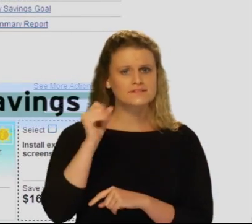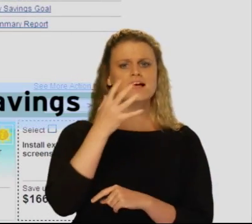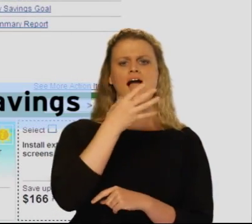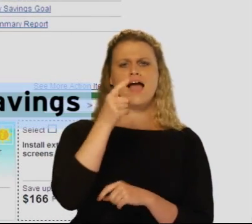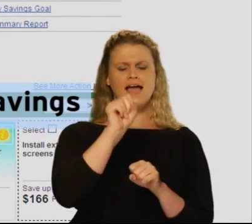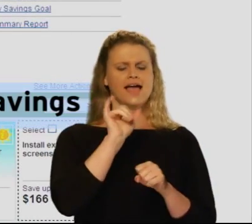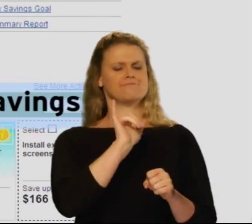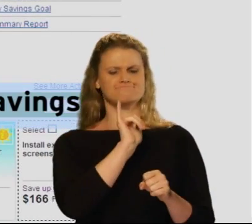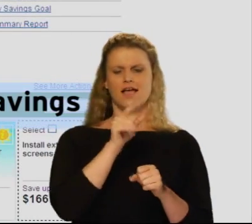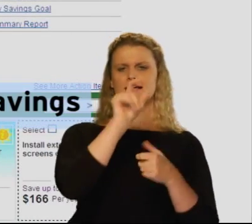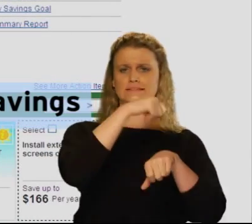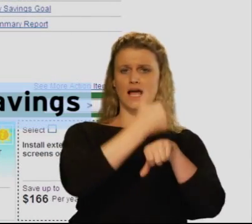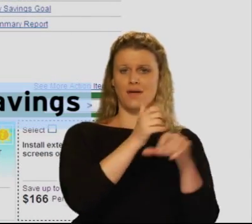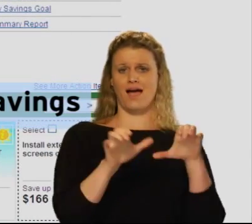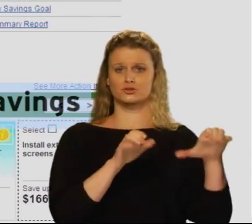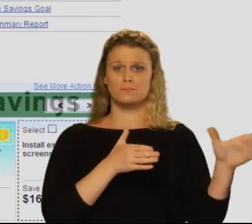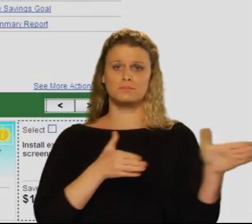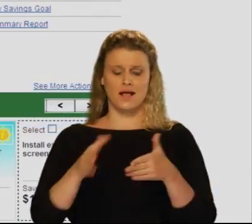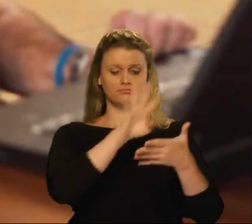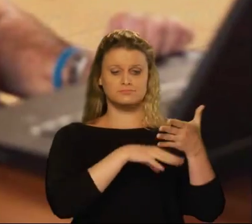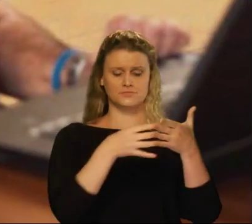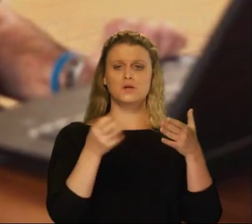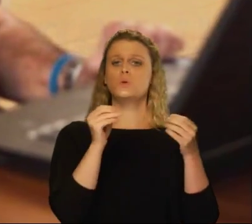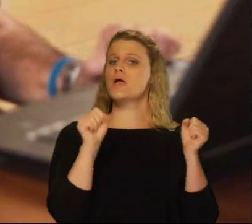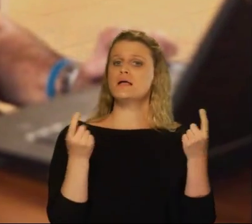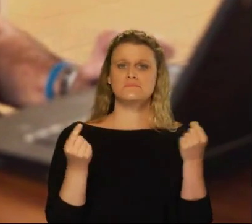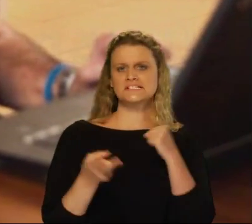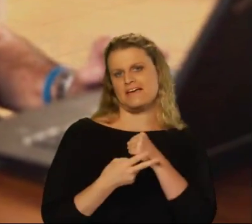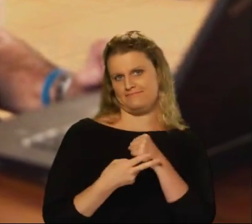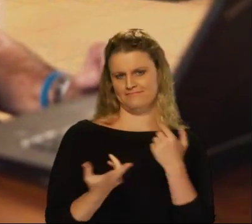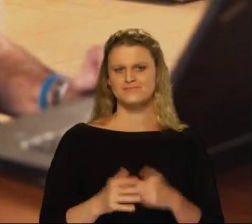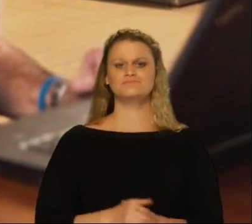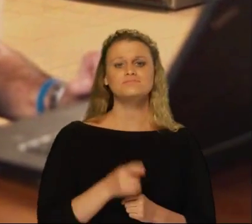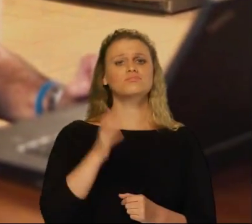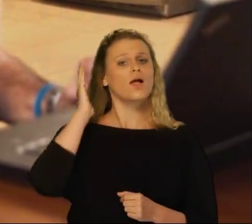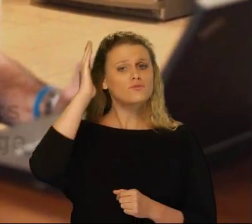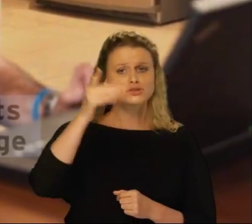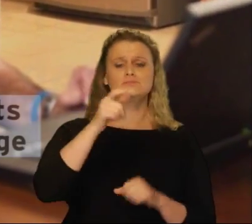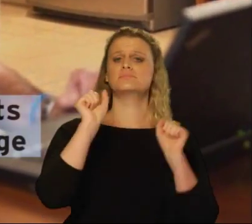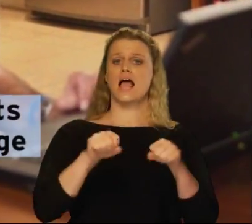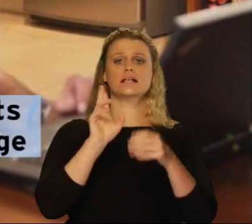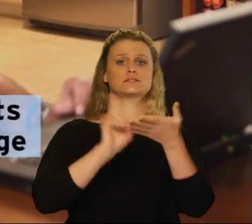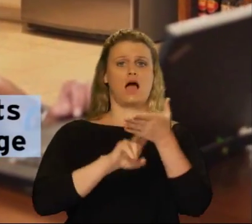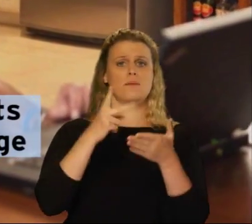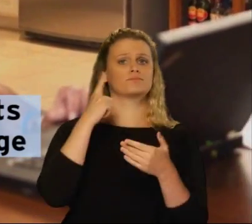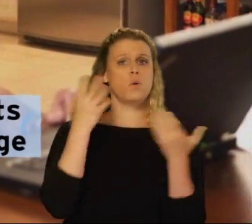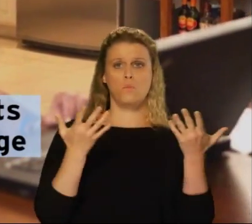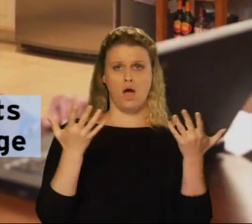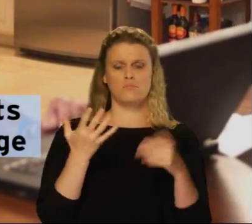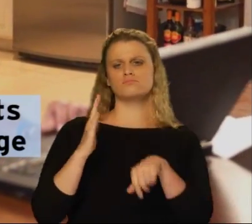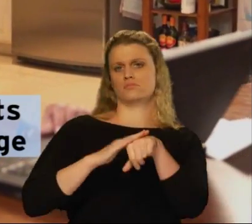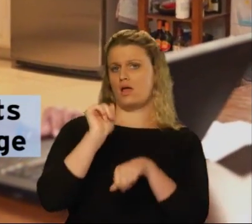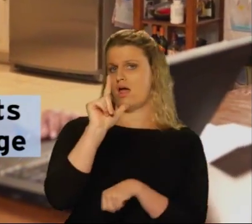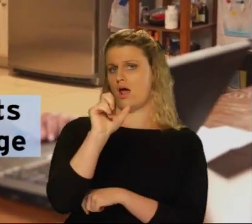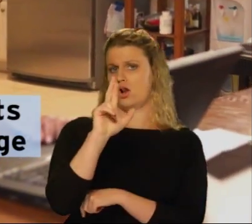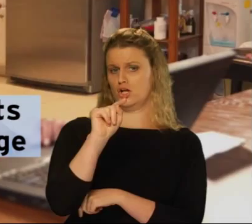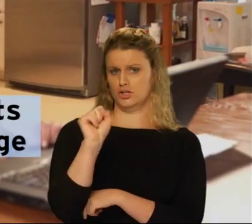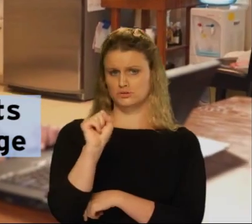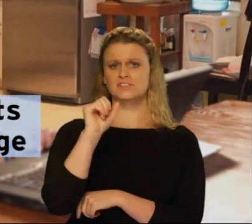up an action plan for savings. And in the future, you'll be able to sign up to receive alerts if it looks like your gas bill may